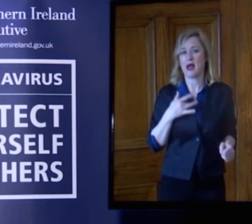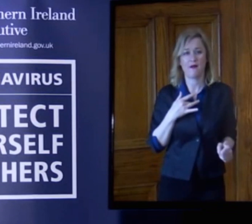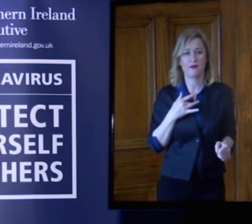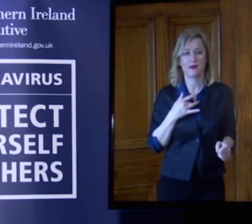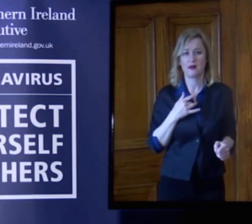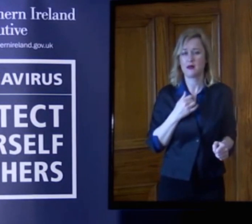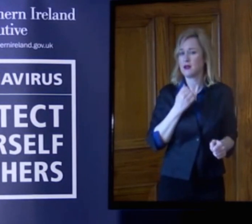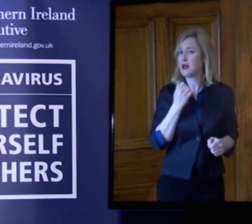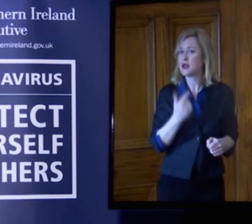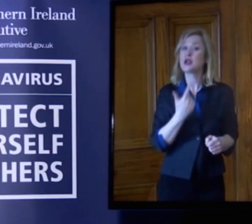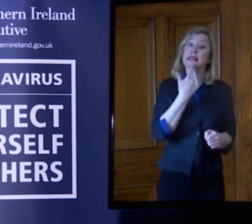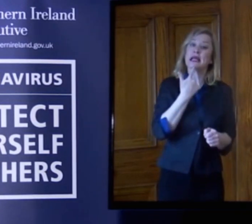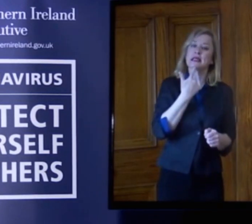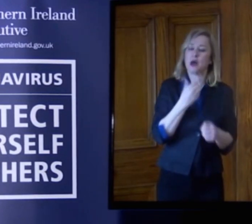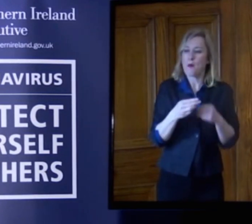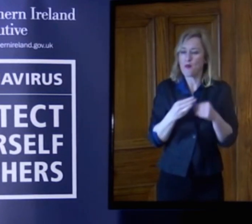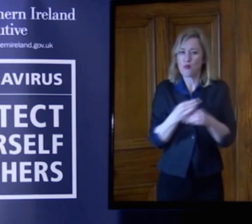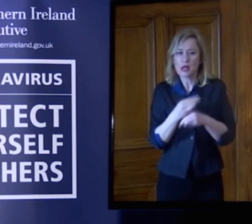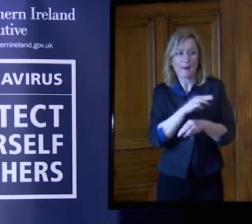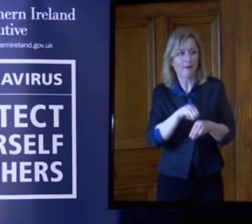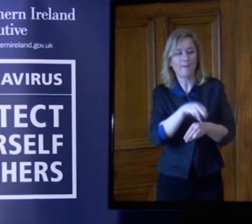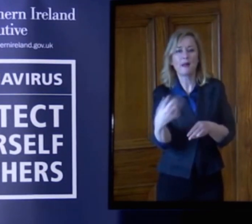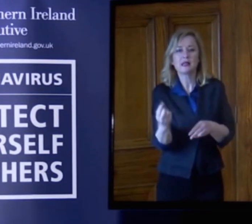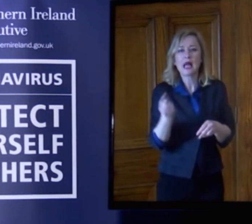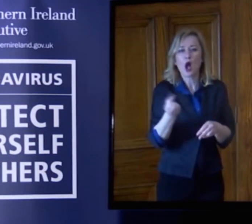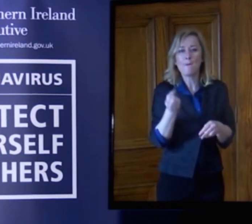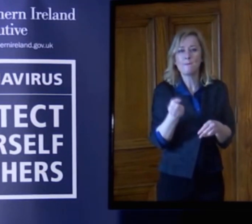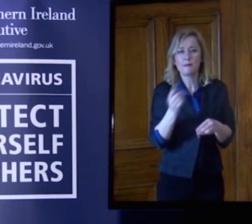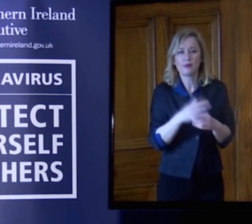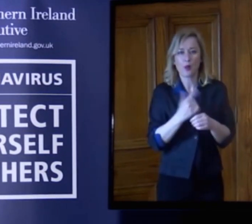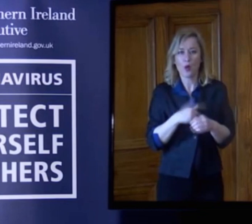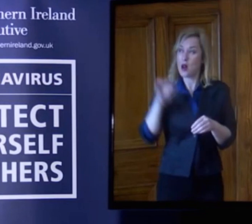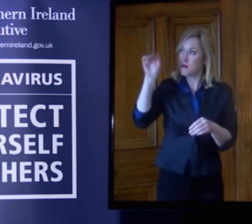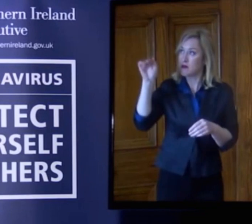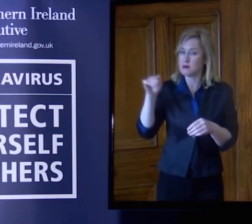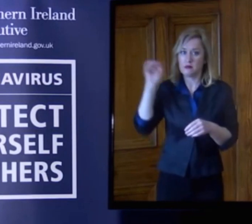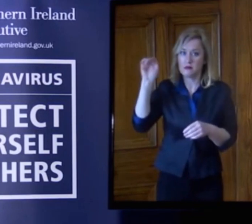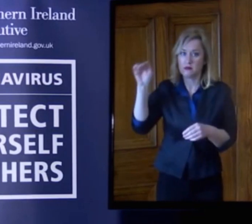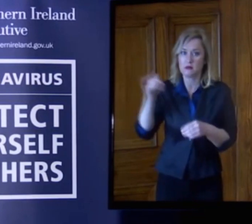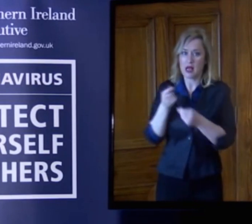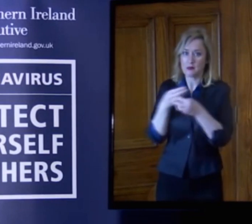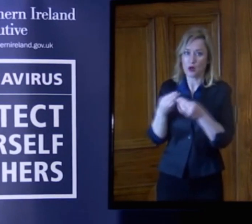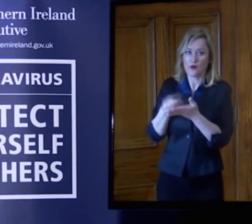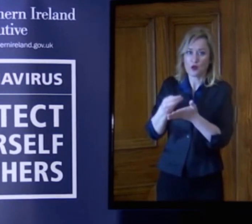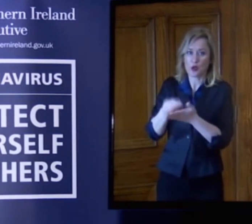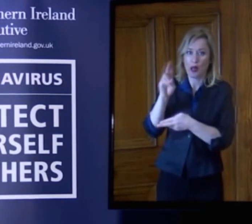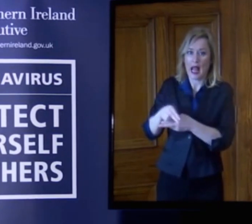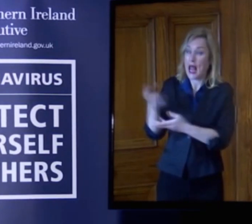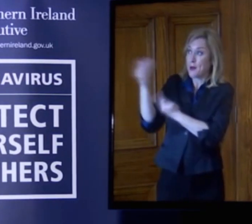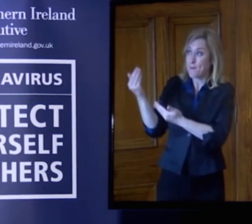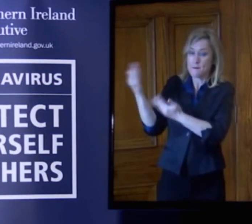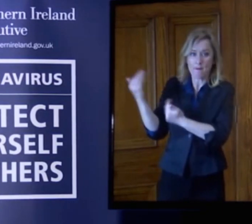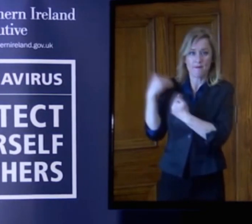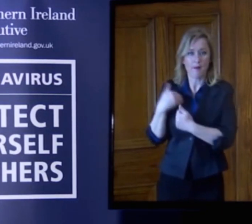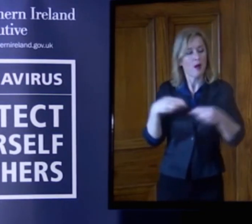best that we can. And we will continue to press for all the funding and resource that is needed to tackle this crisis, to protect the